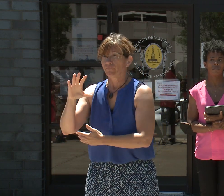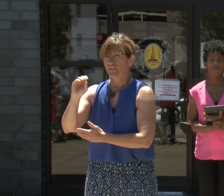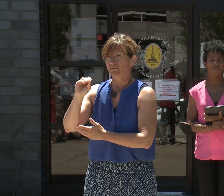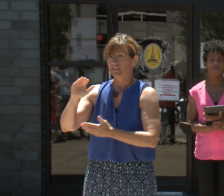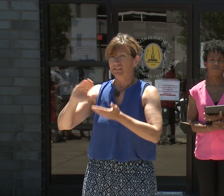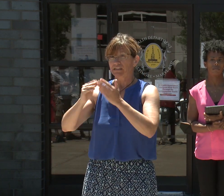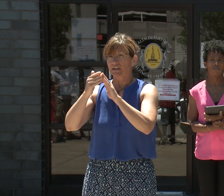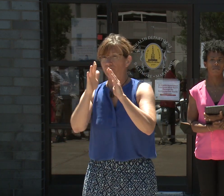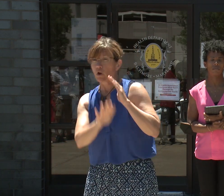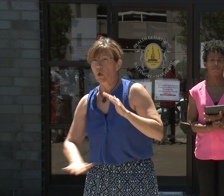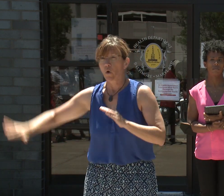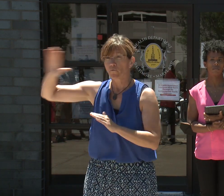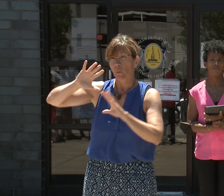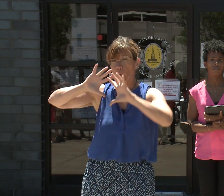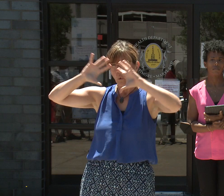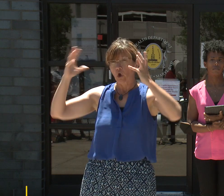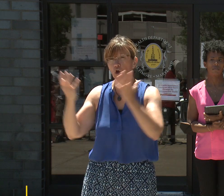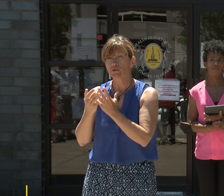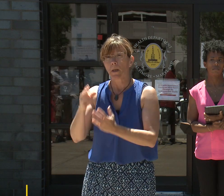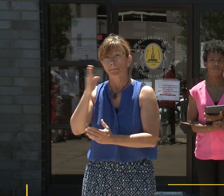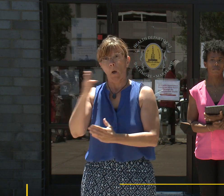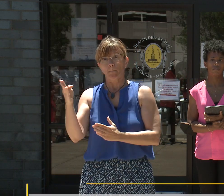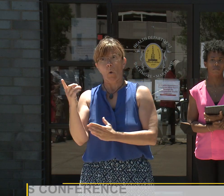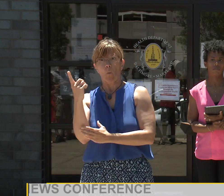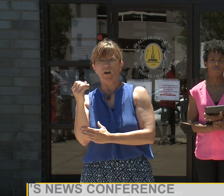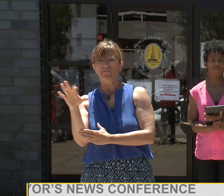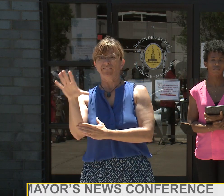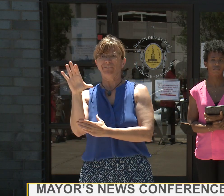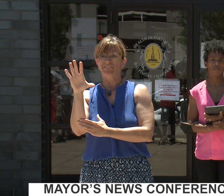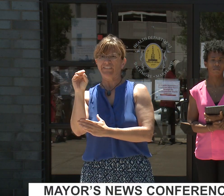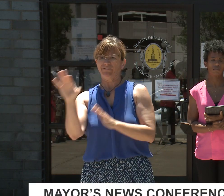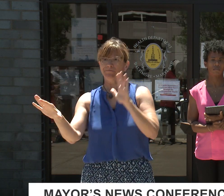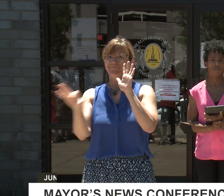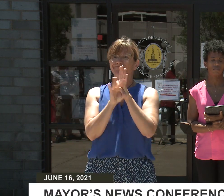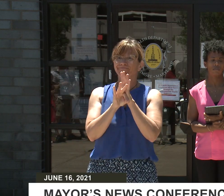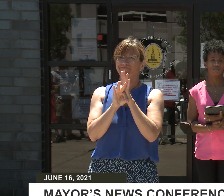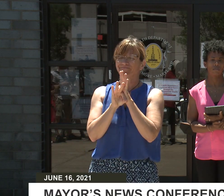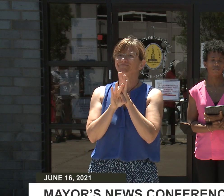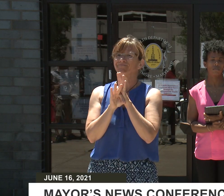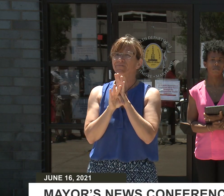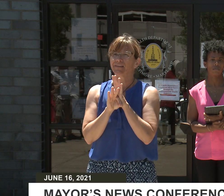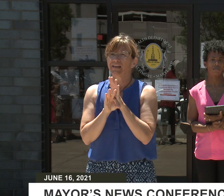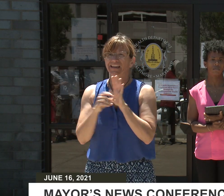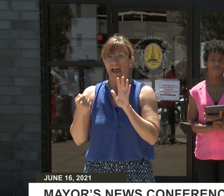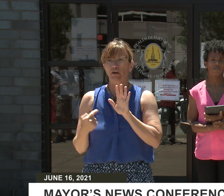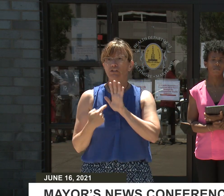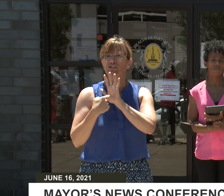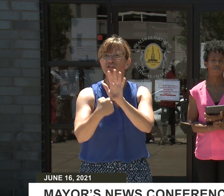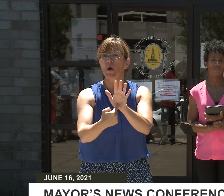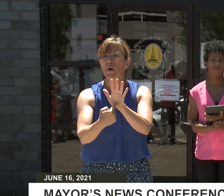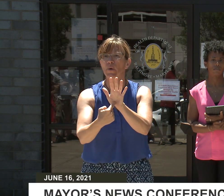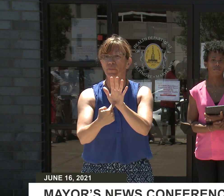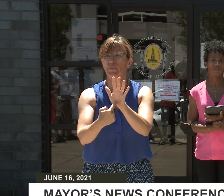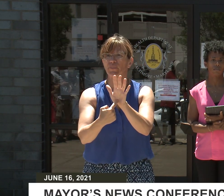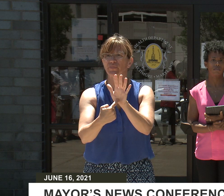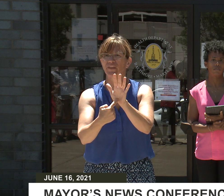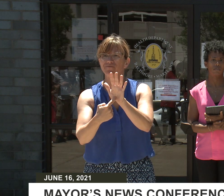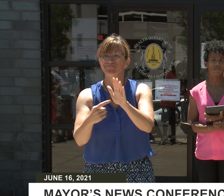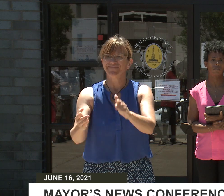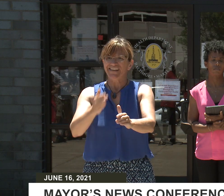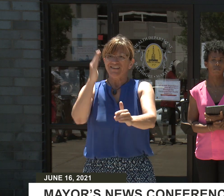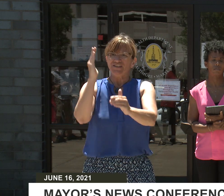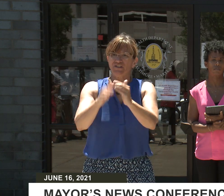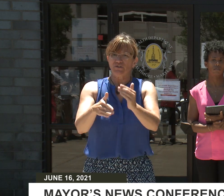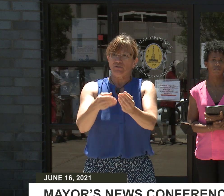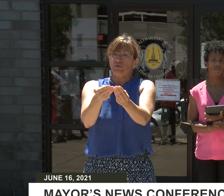in global innovation competition to uncover transformative urban solution. It truly takes a village, and it